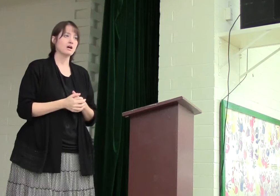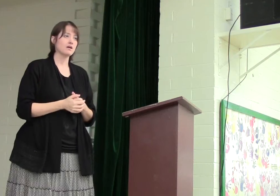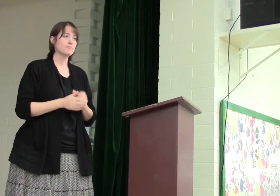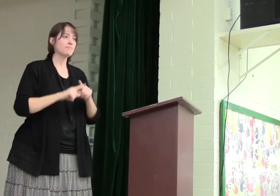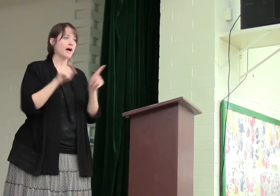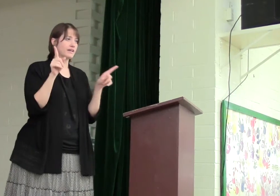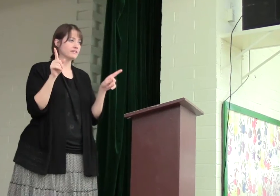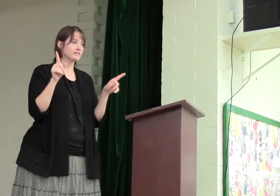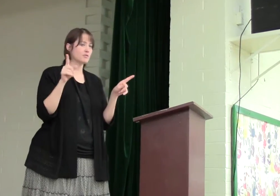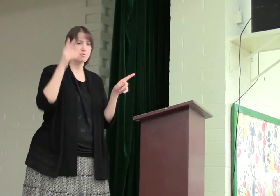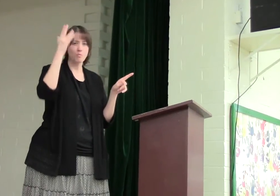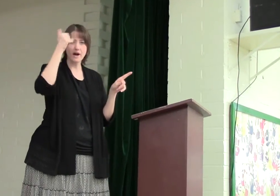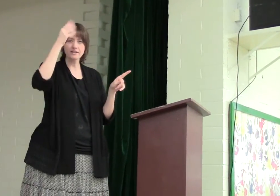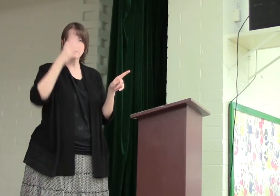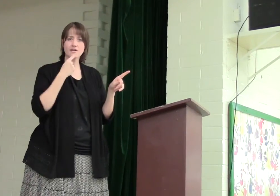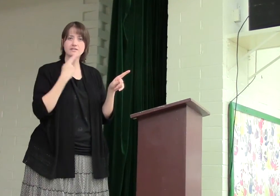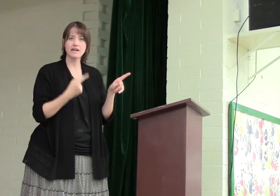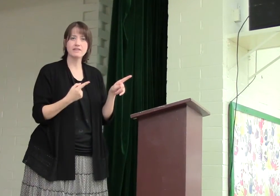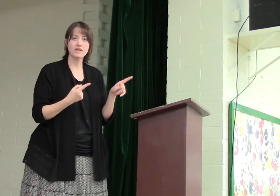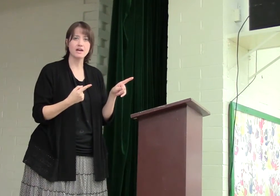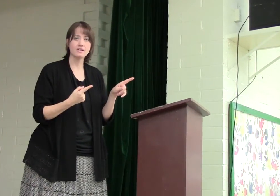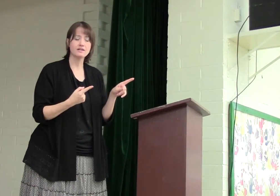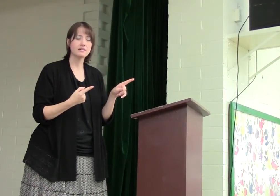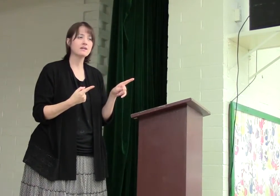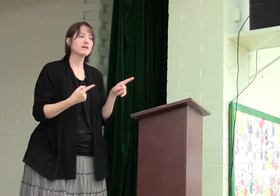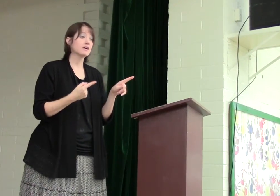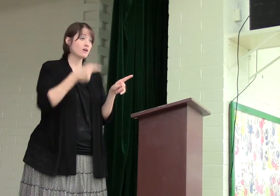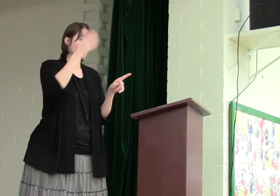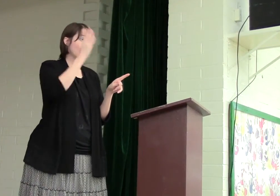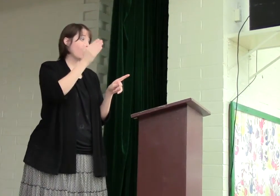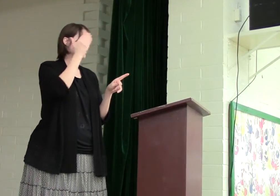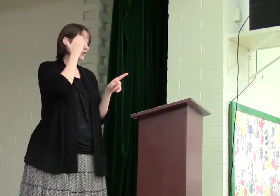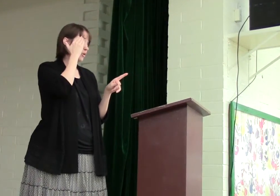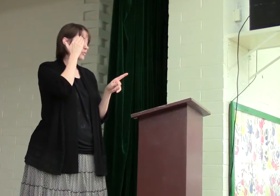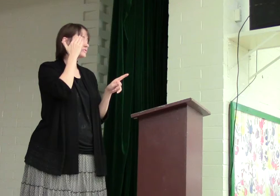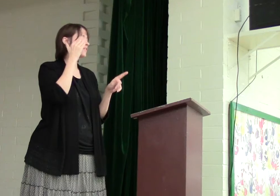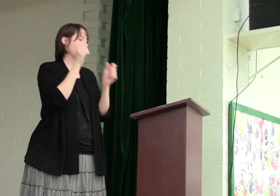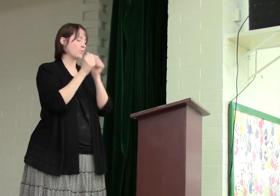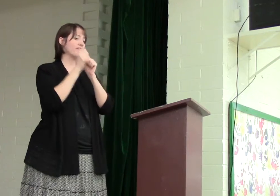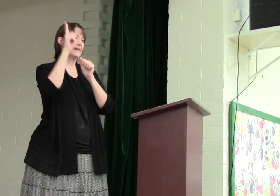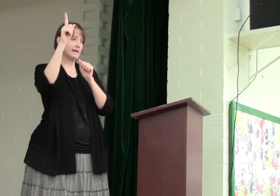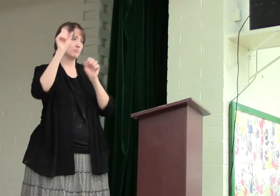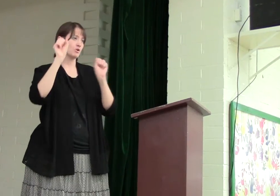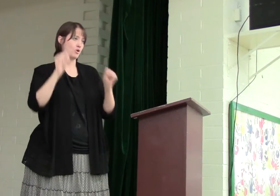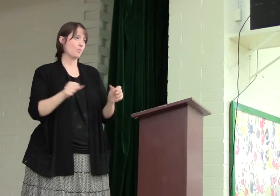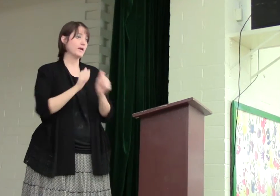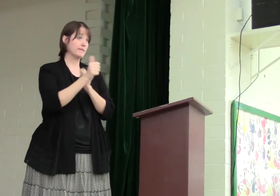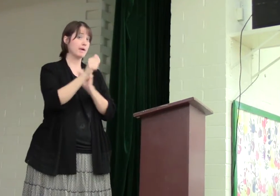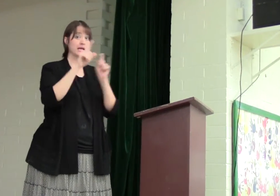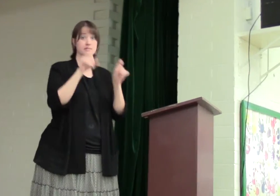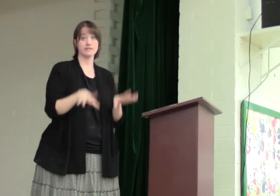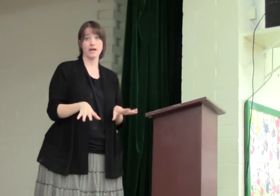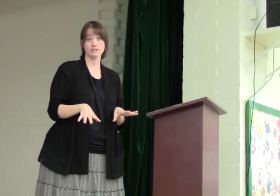But, why does God say it then? God knows that with him, we can pass the test.